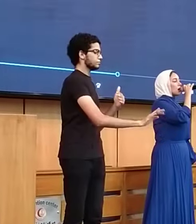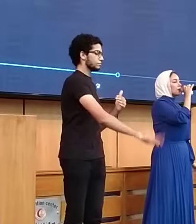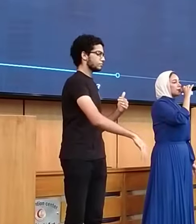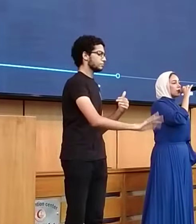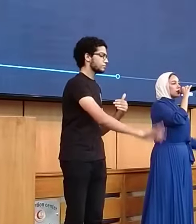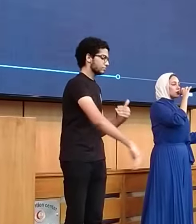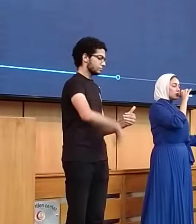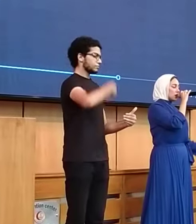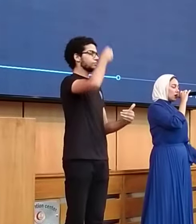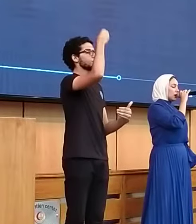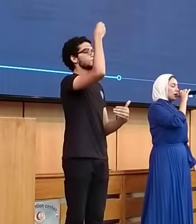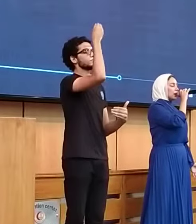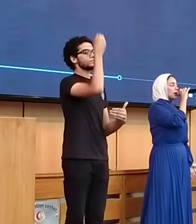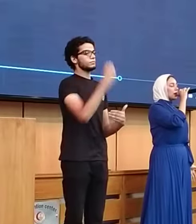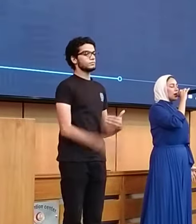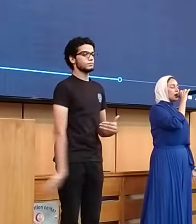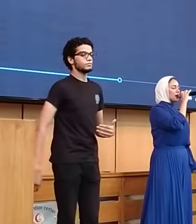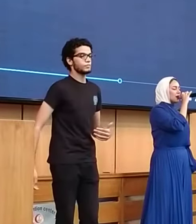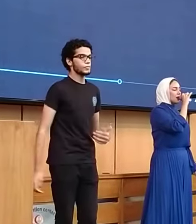to carry it